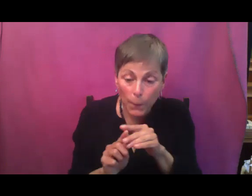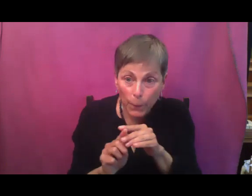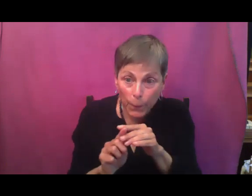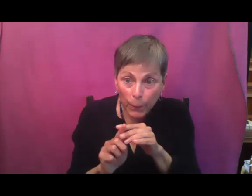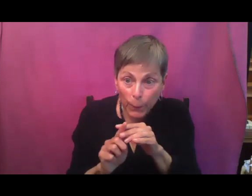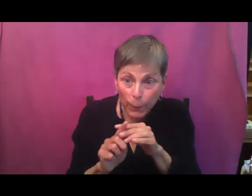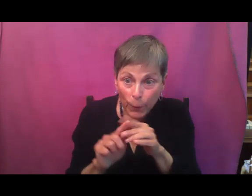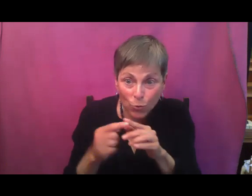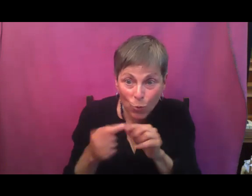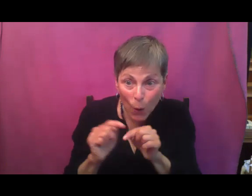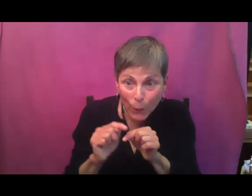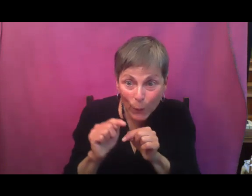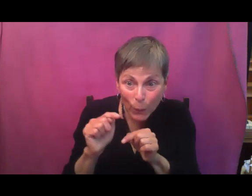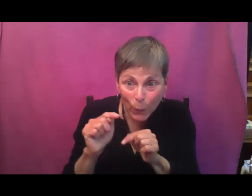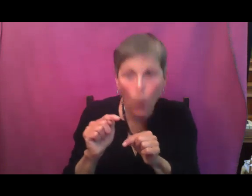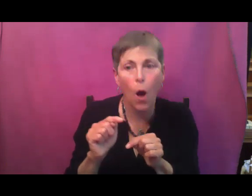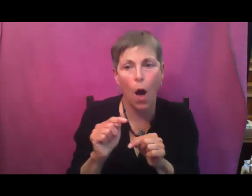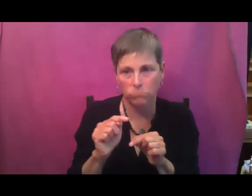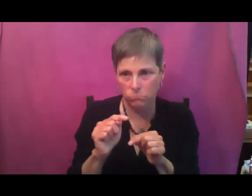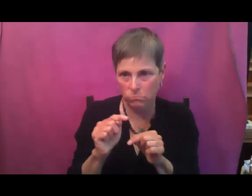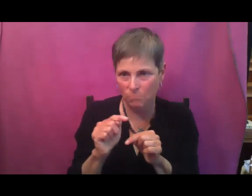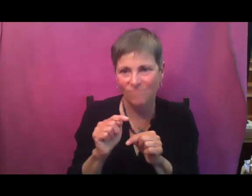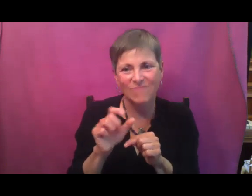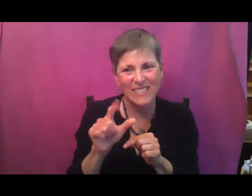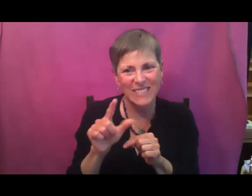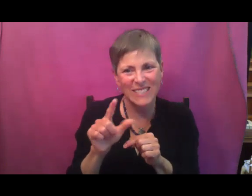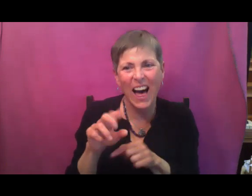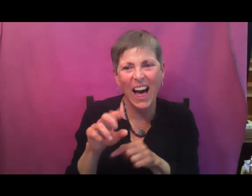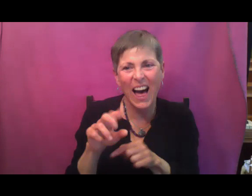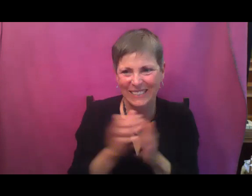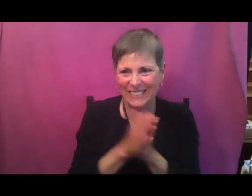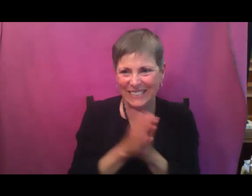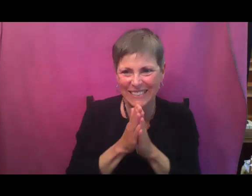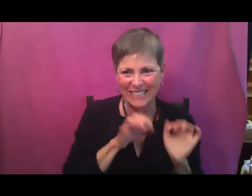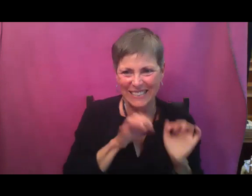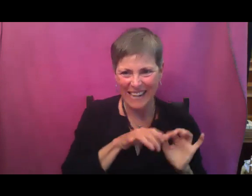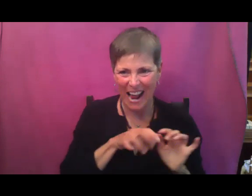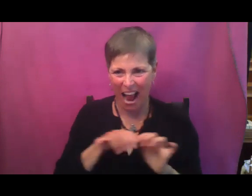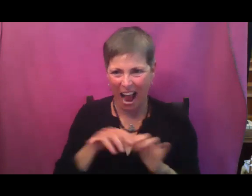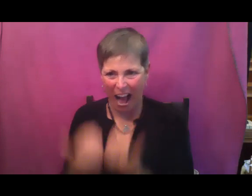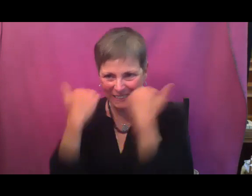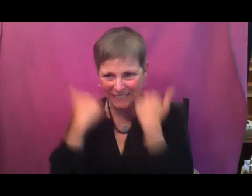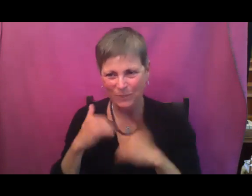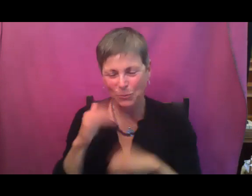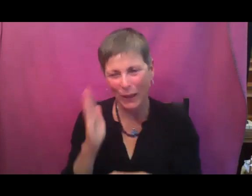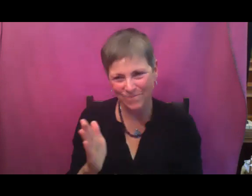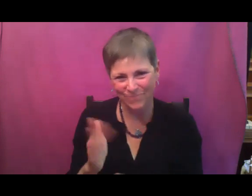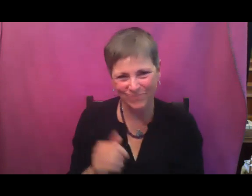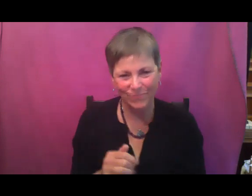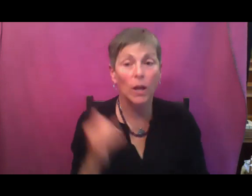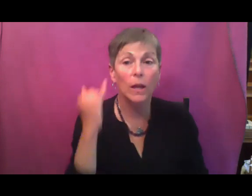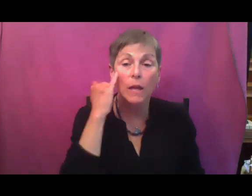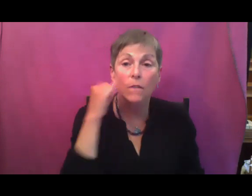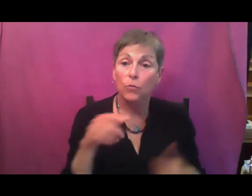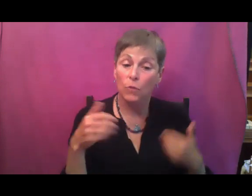food for baby, for slugs and snails. And so if you especially have any kind of mulch,